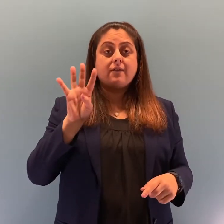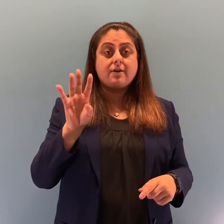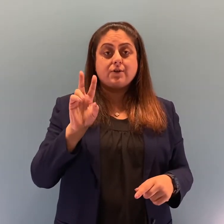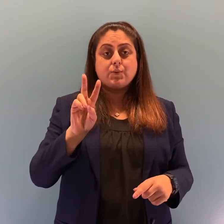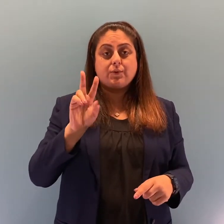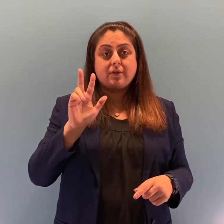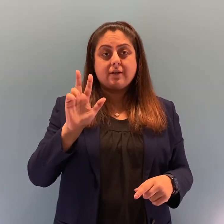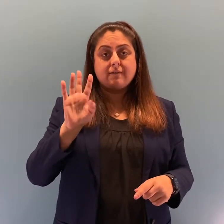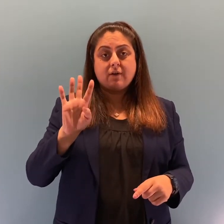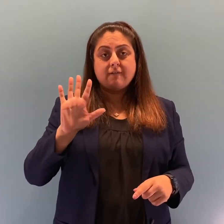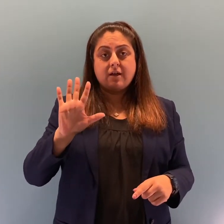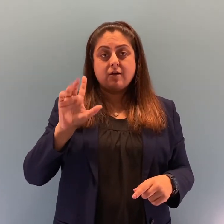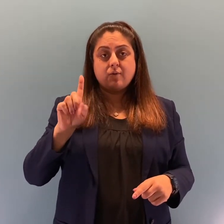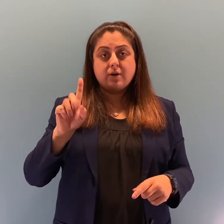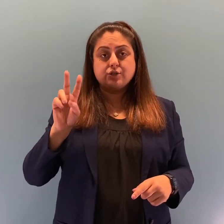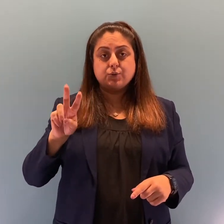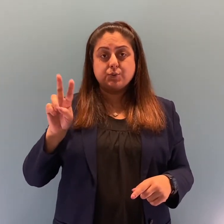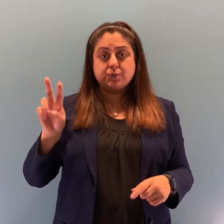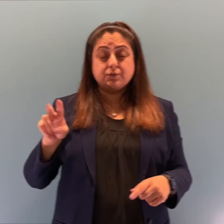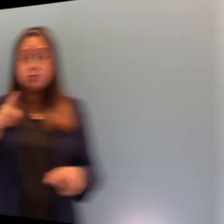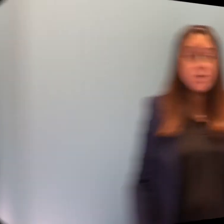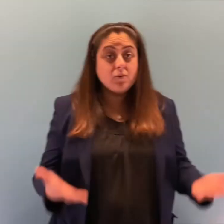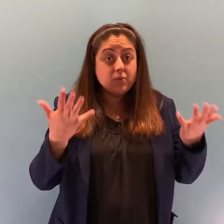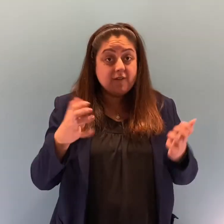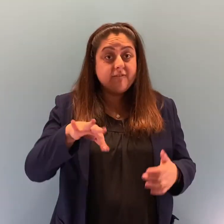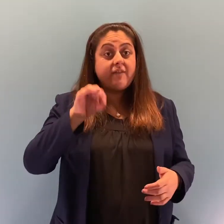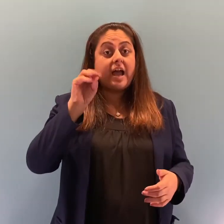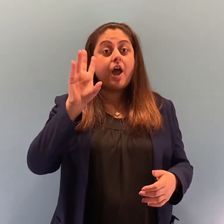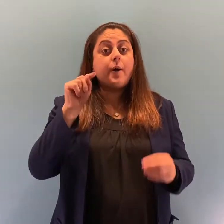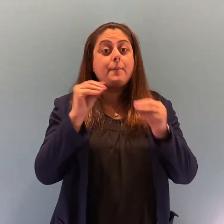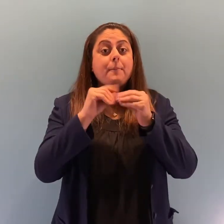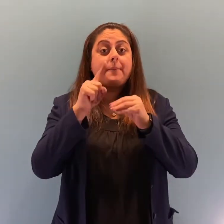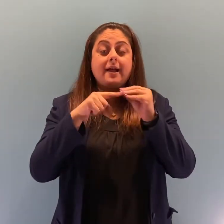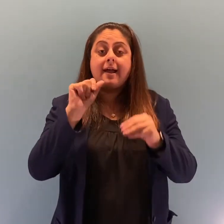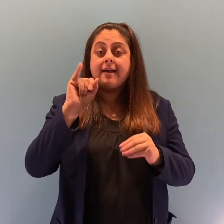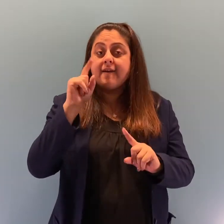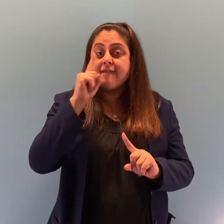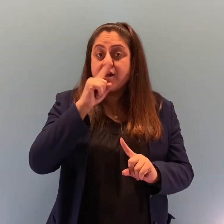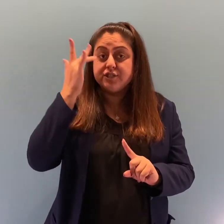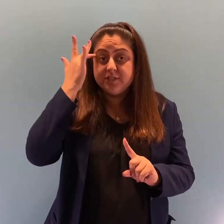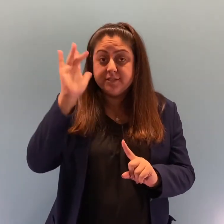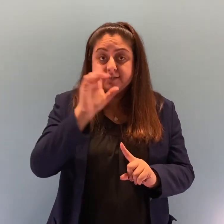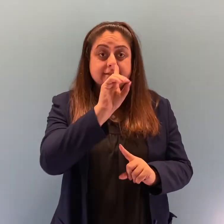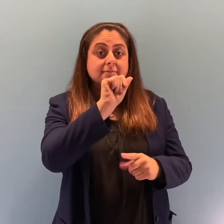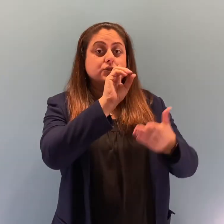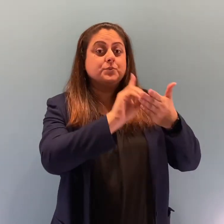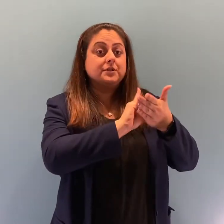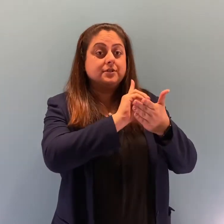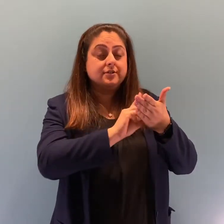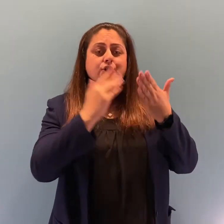1-844-234-5122. You can find out more about AI and disability